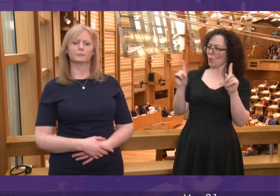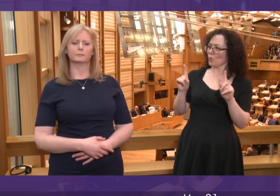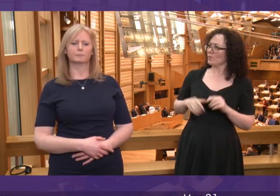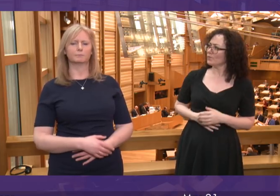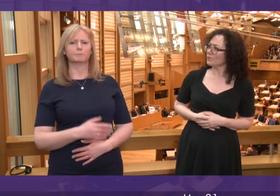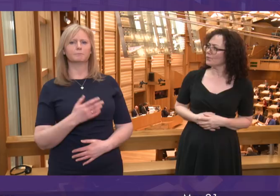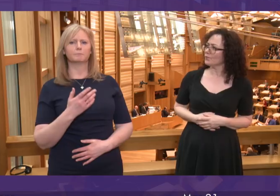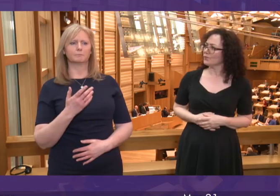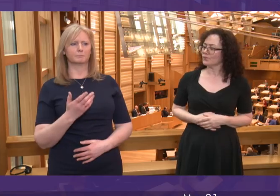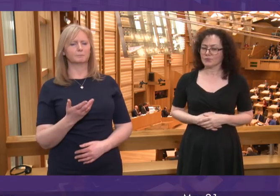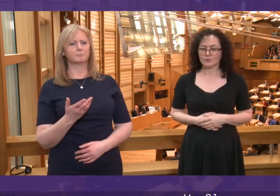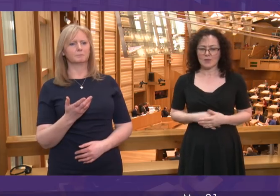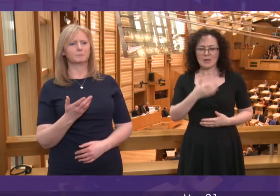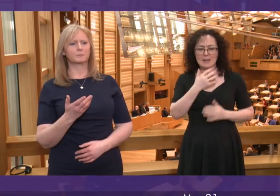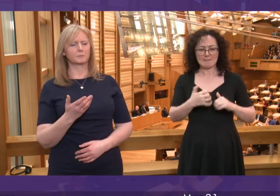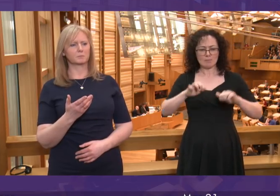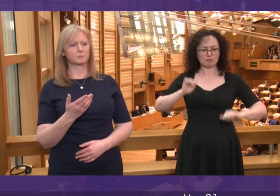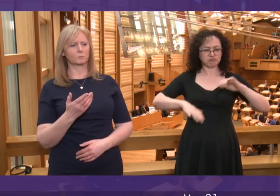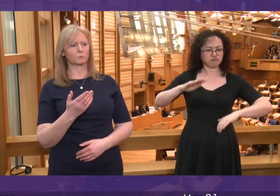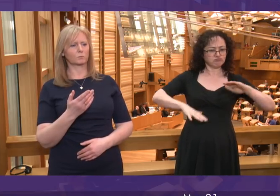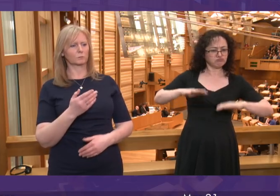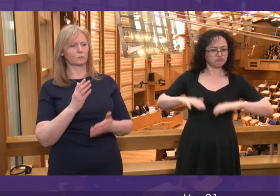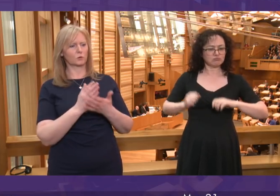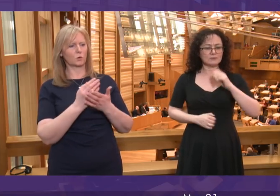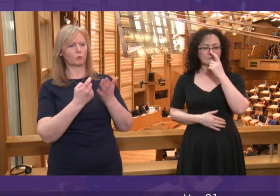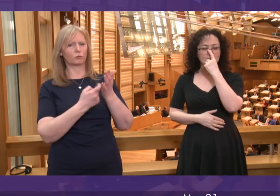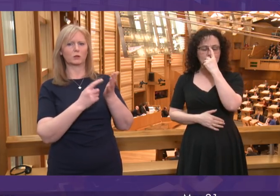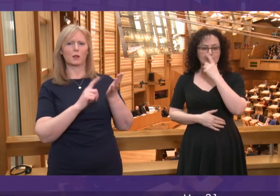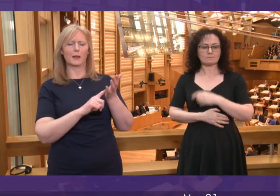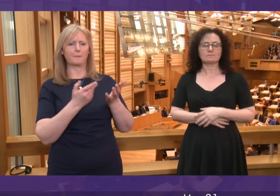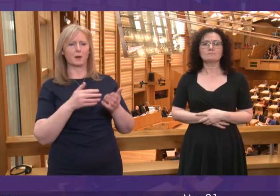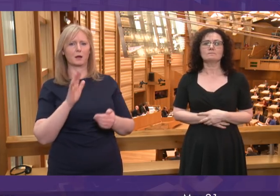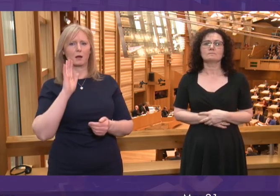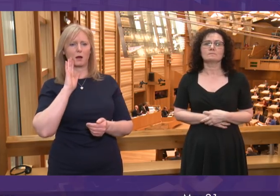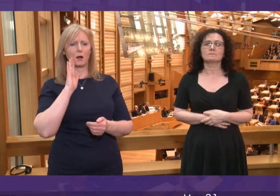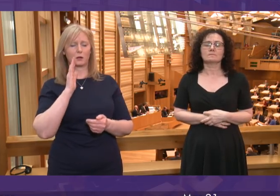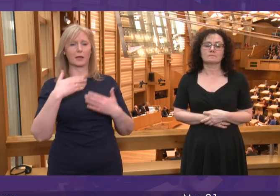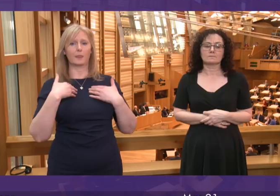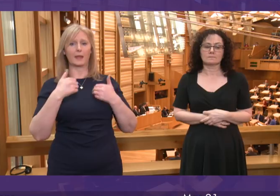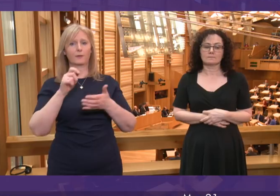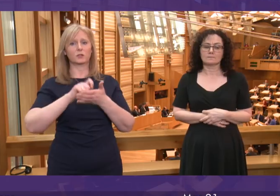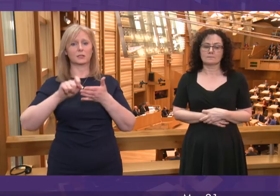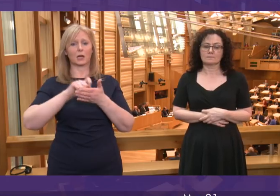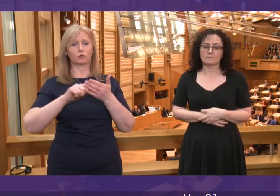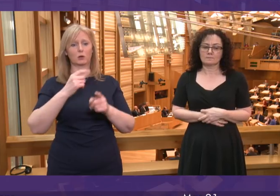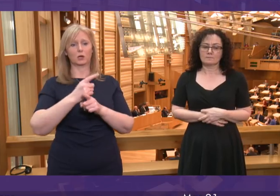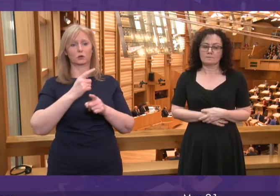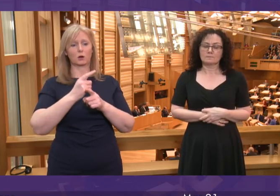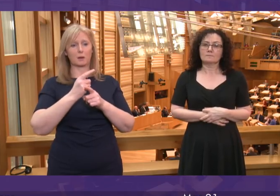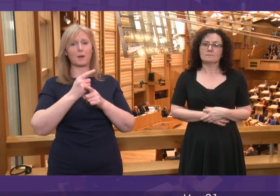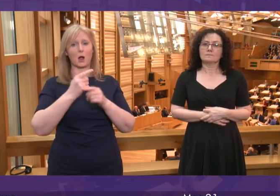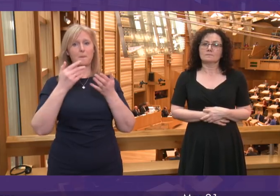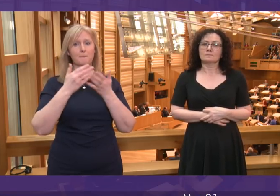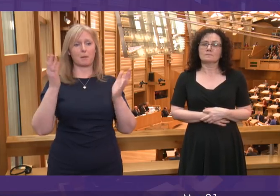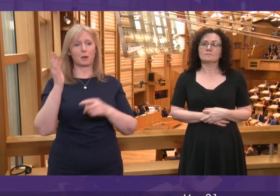I'm sure Richard Leonard will have heard the Health Secretary already address this issue publicly. This is